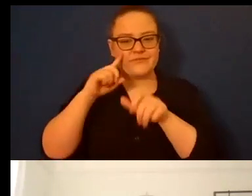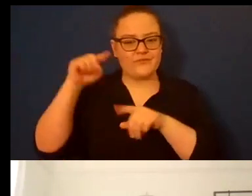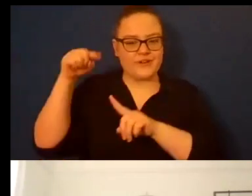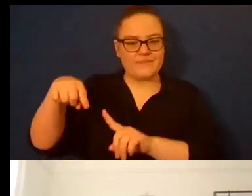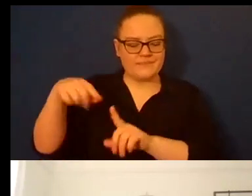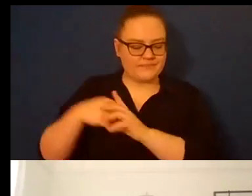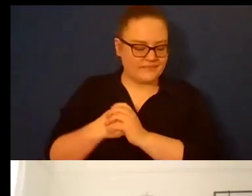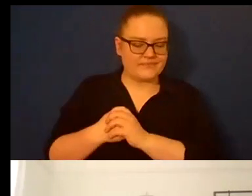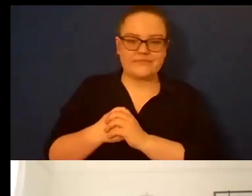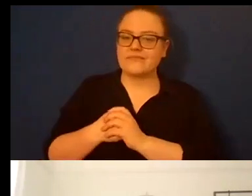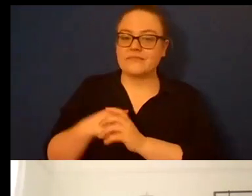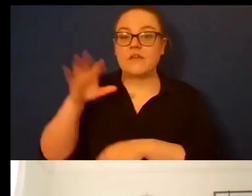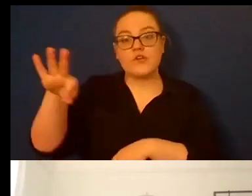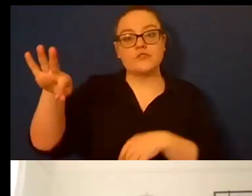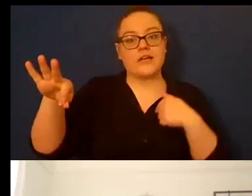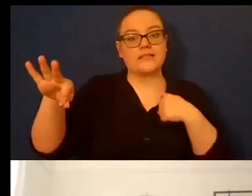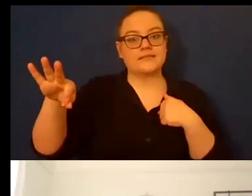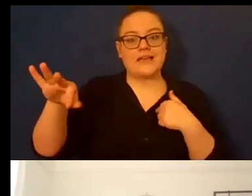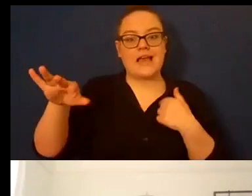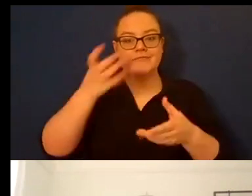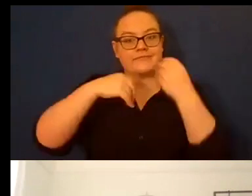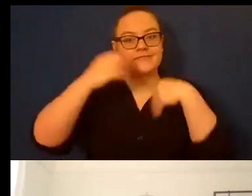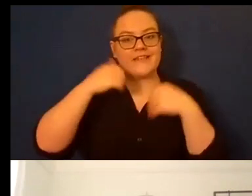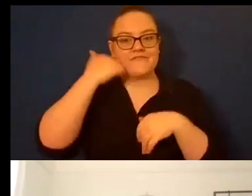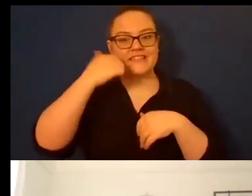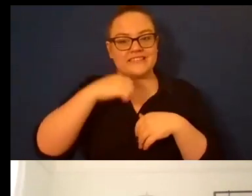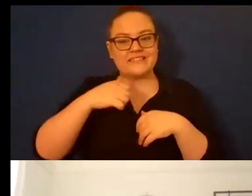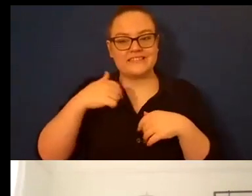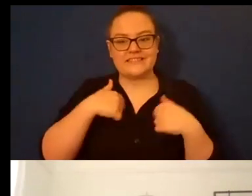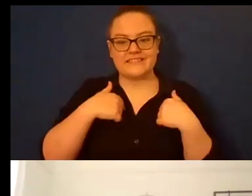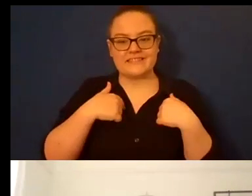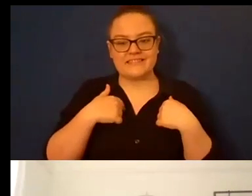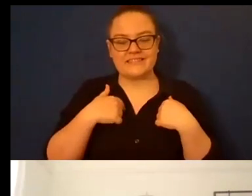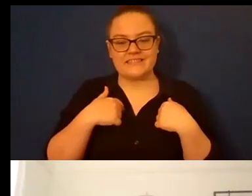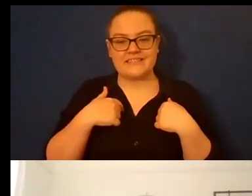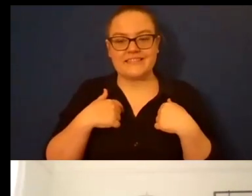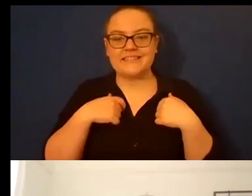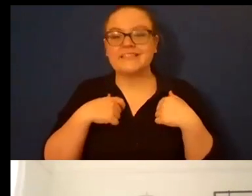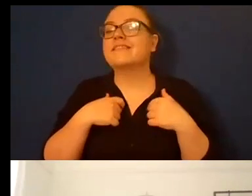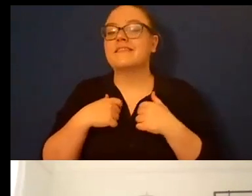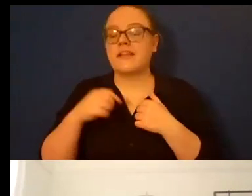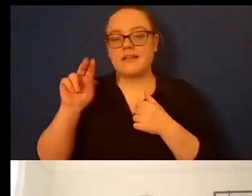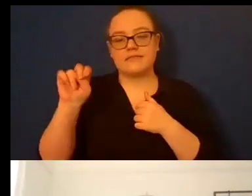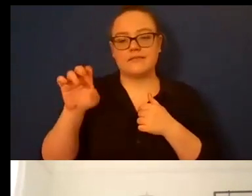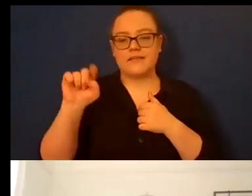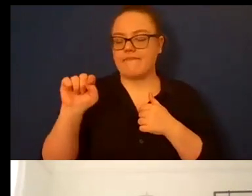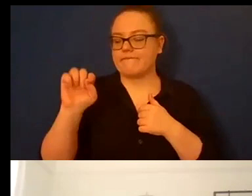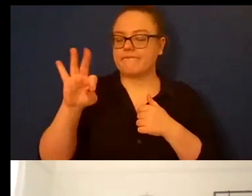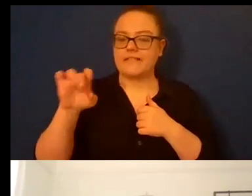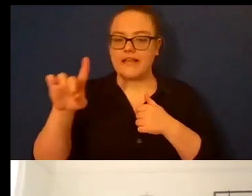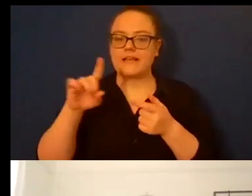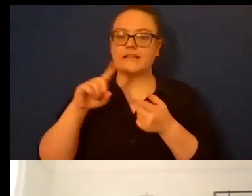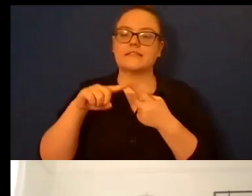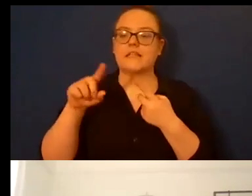french fries which I've eaten almost every day and uh Netflix and Hulu and all the variety of